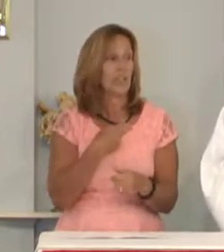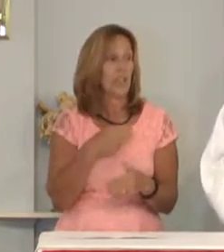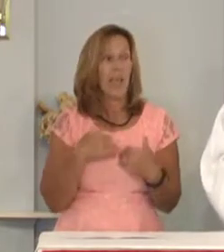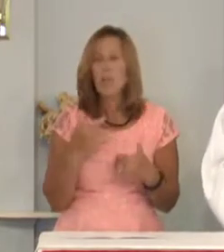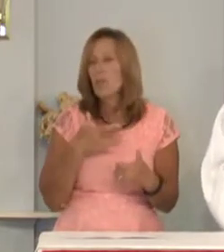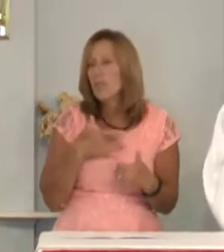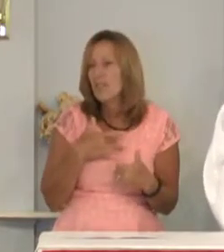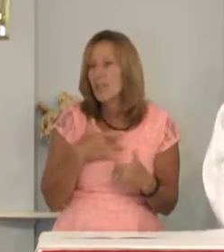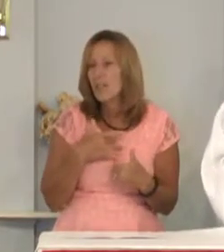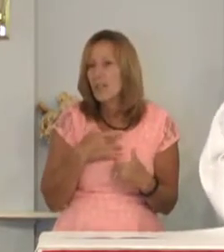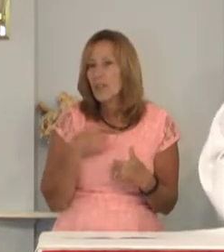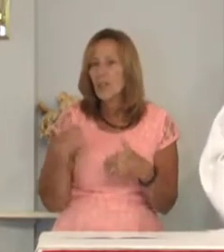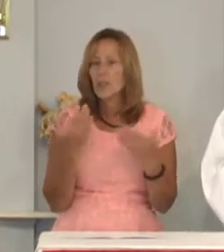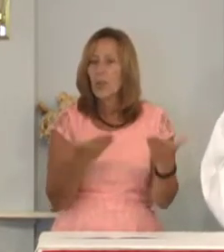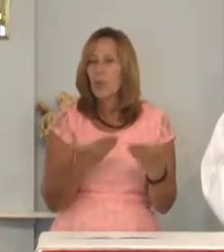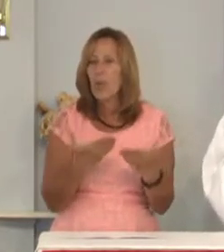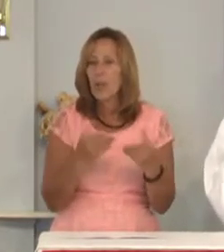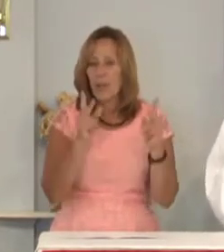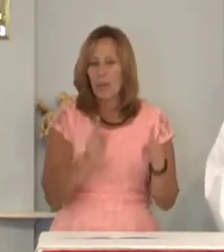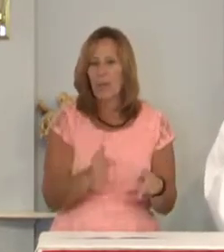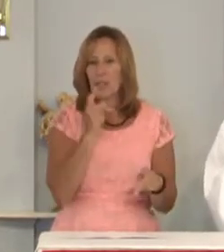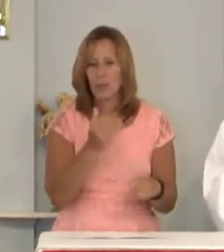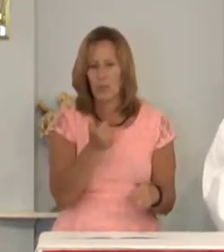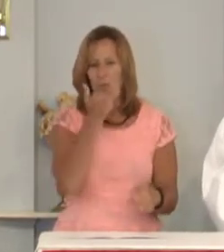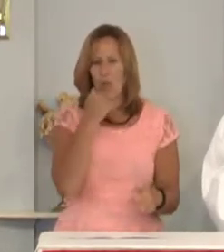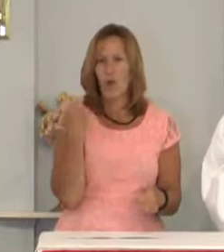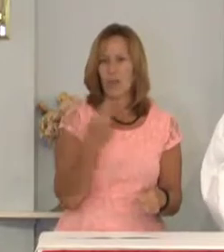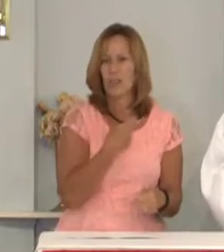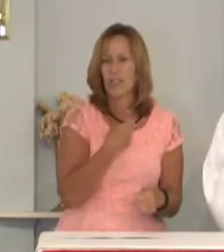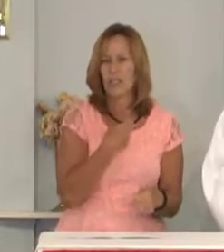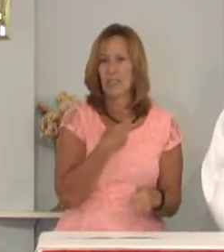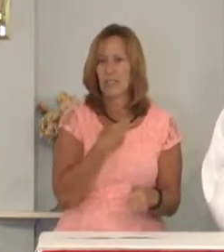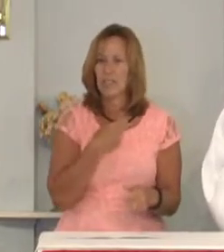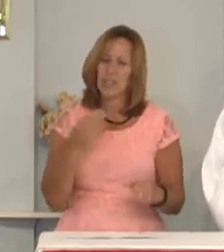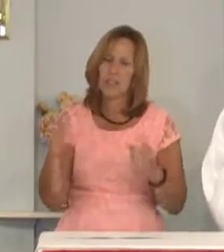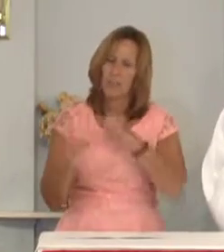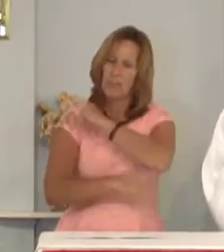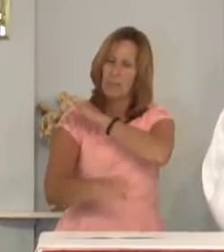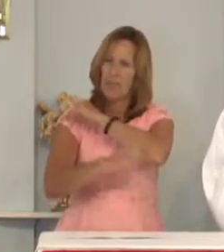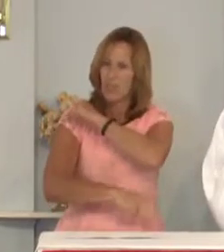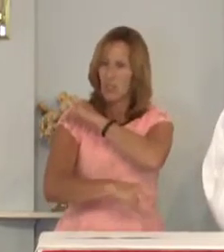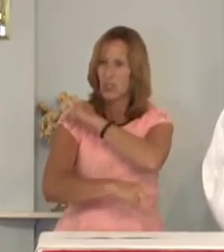Do we want the one who has wronged us to be punished